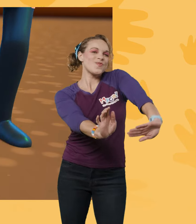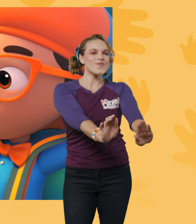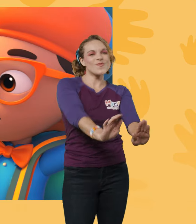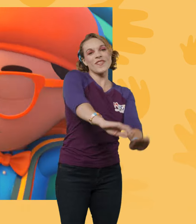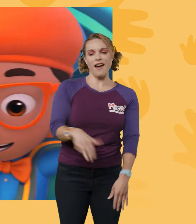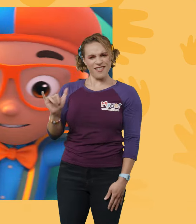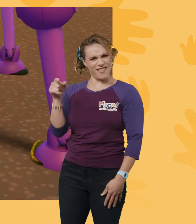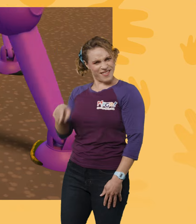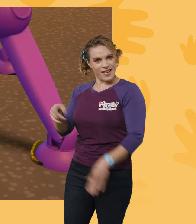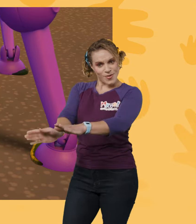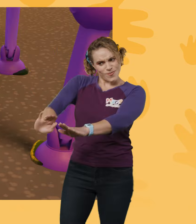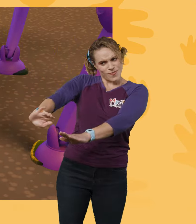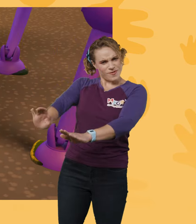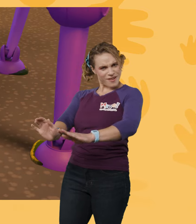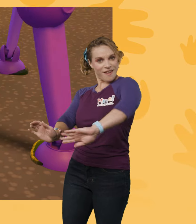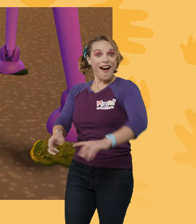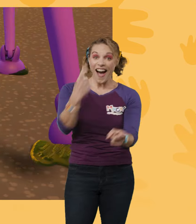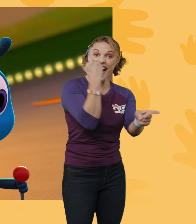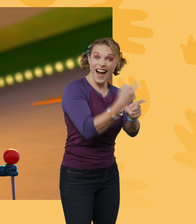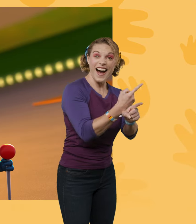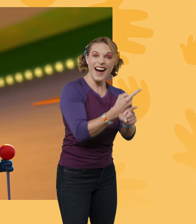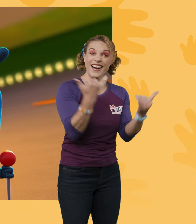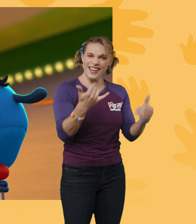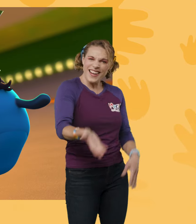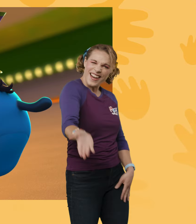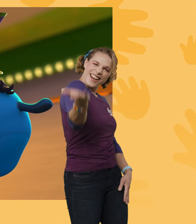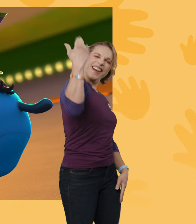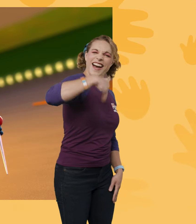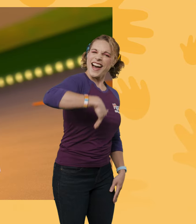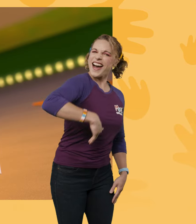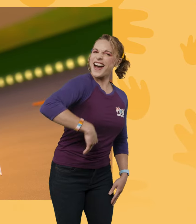-dip! Like this? You've got it! Now let's hit it!